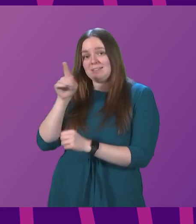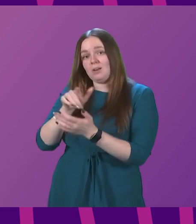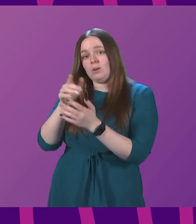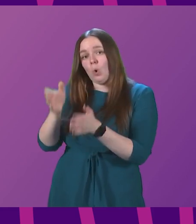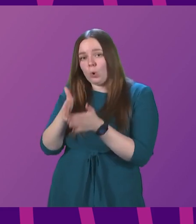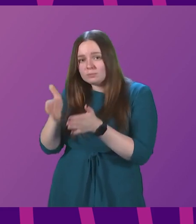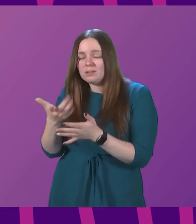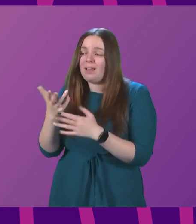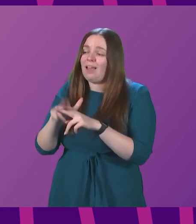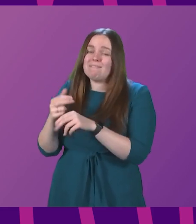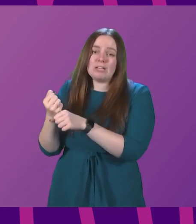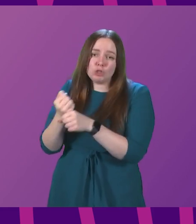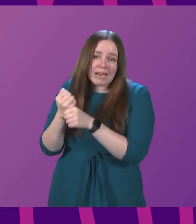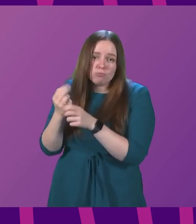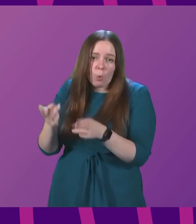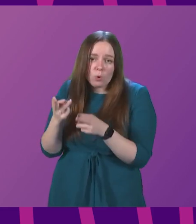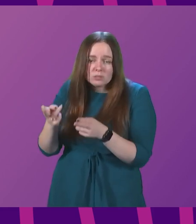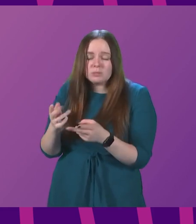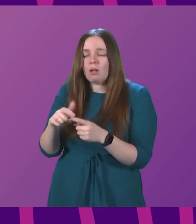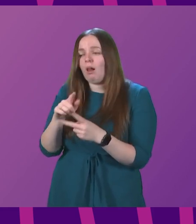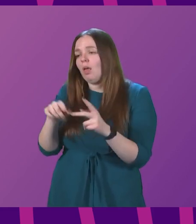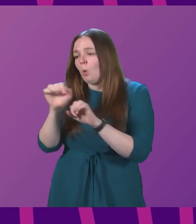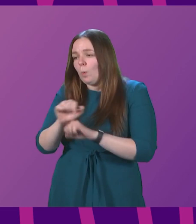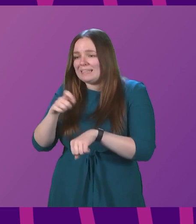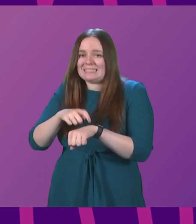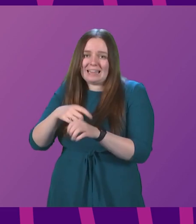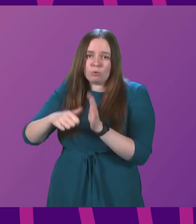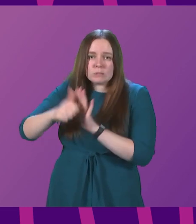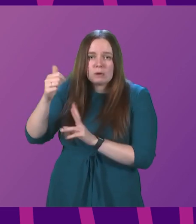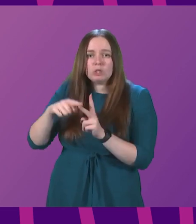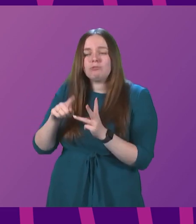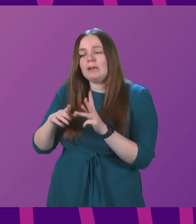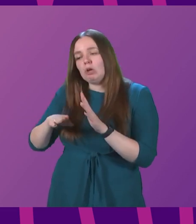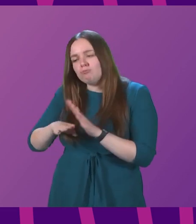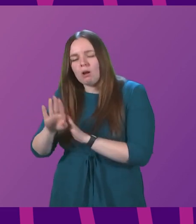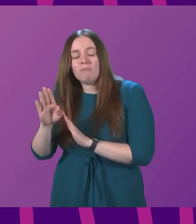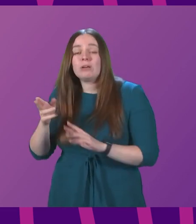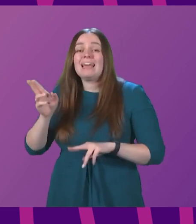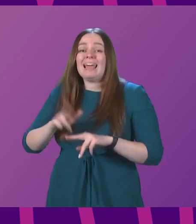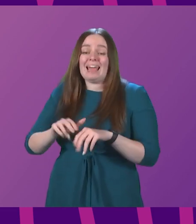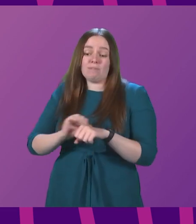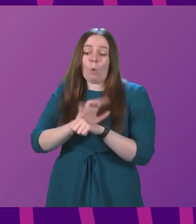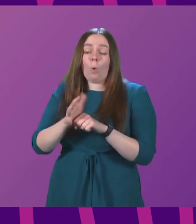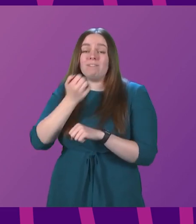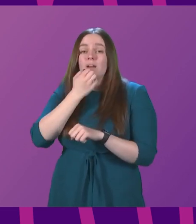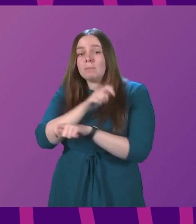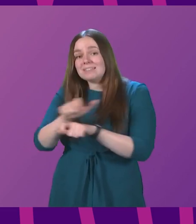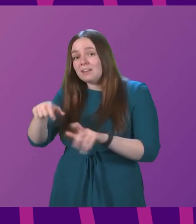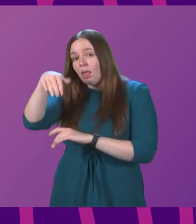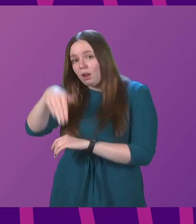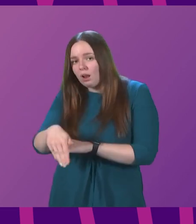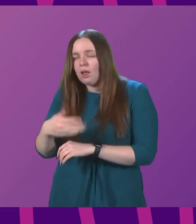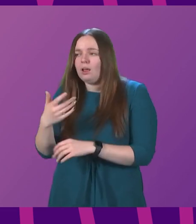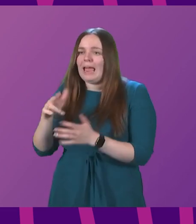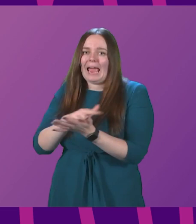in general hospital wards or waiting times for surgery or recovery. If we get the COVID cases continuing to come down and that pressure on